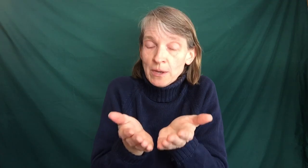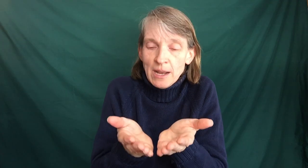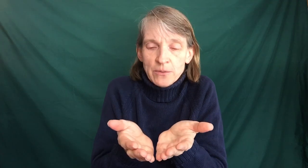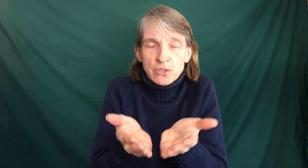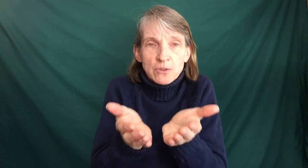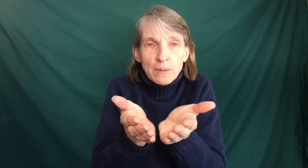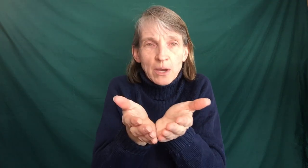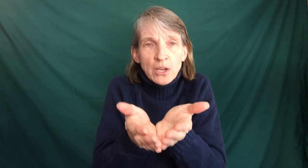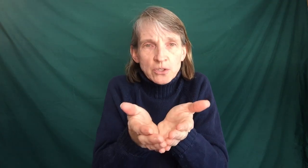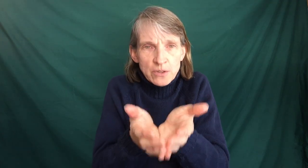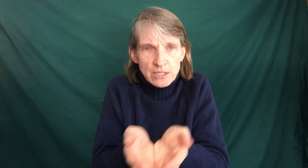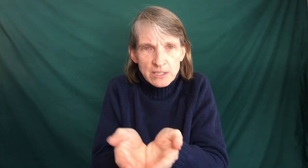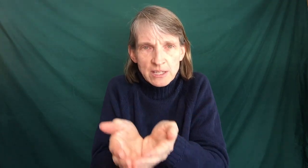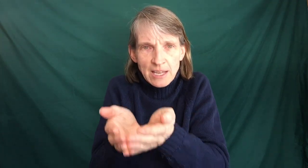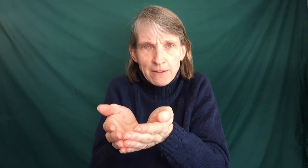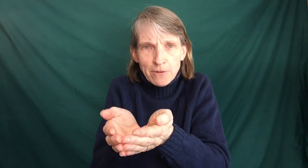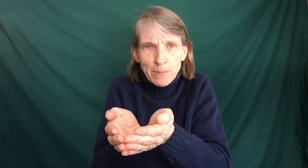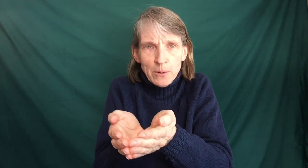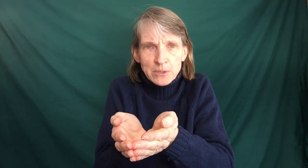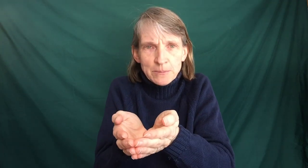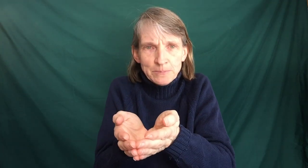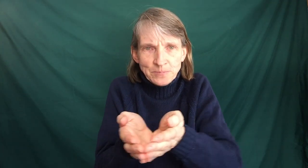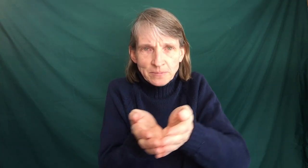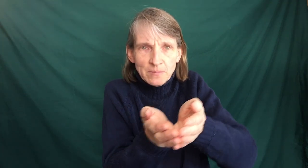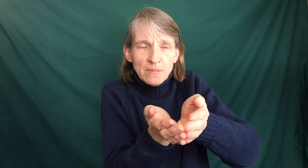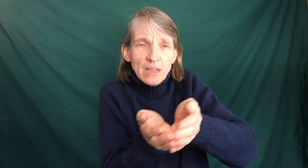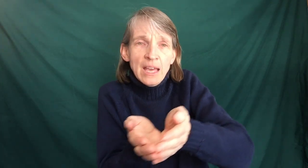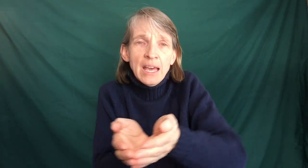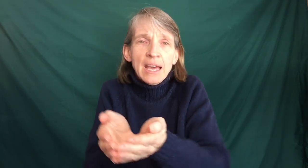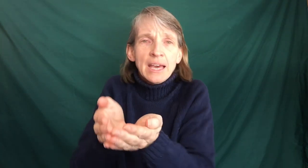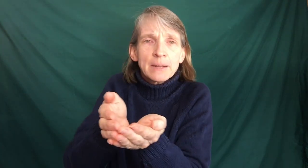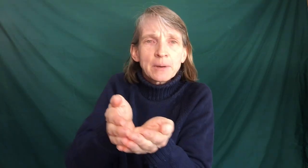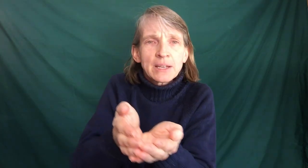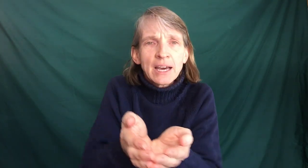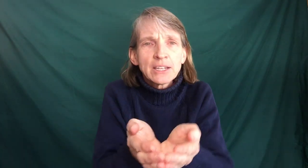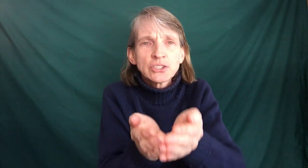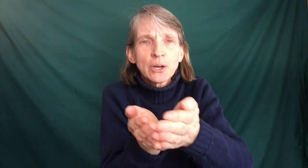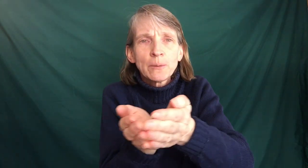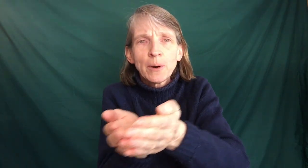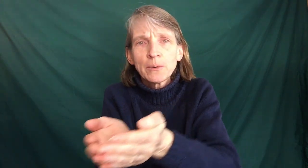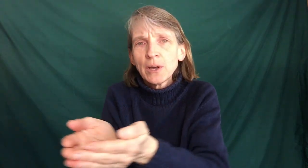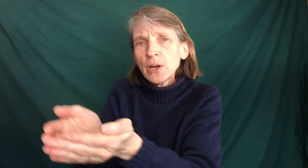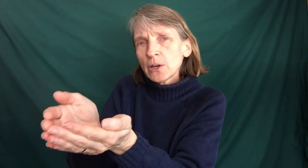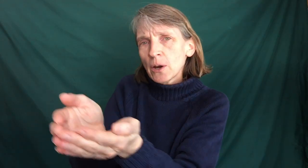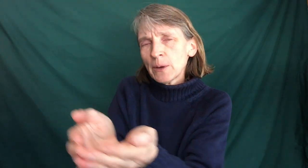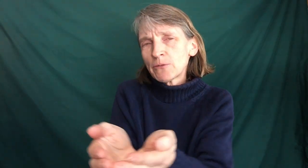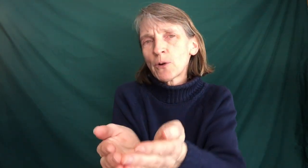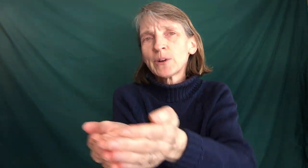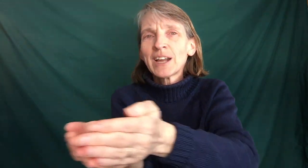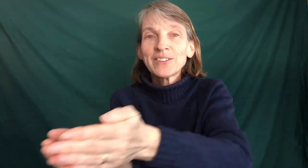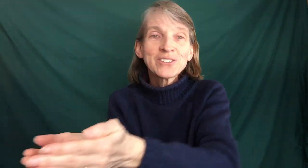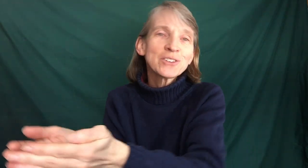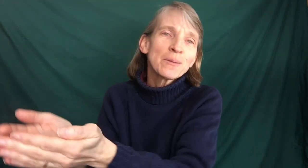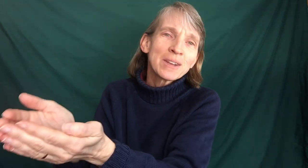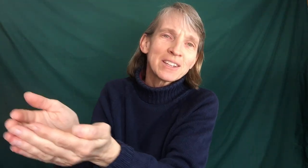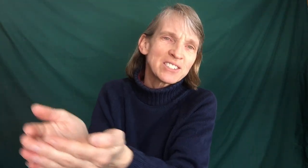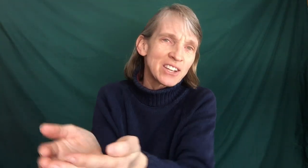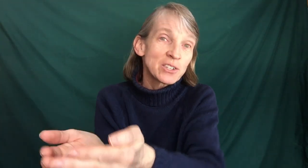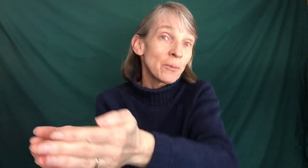going down the stream. So this is the sign for boat. And I'm gonna kind of show a boat going forward down the stream in a gentle